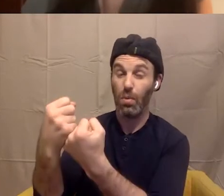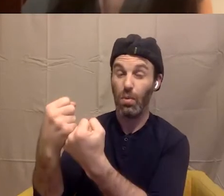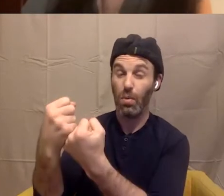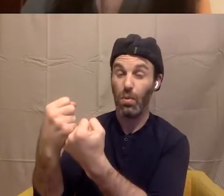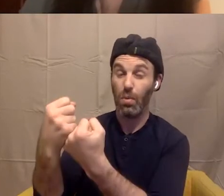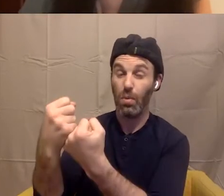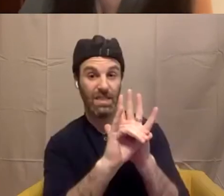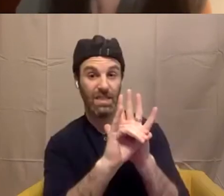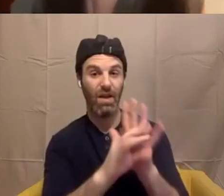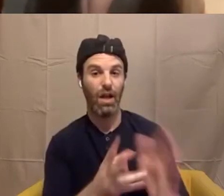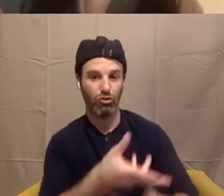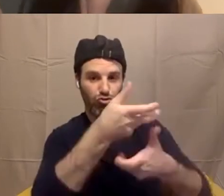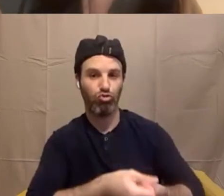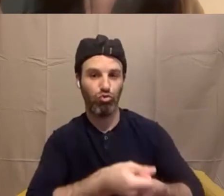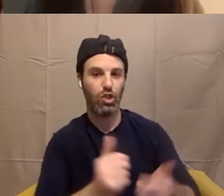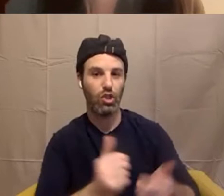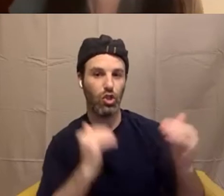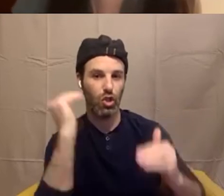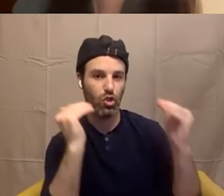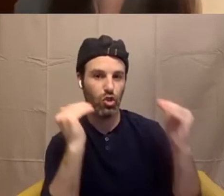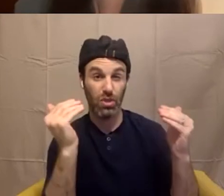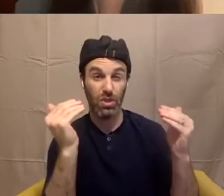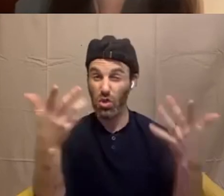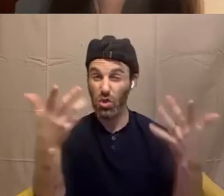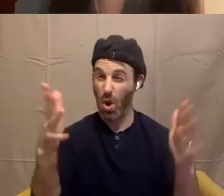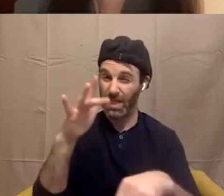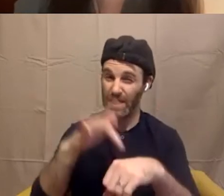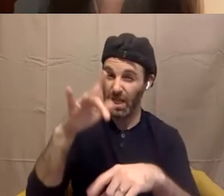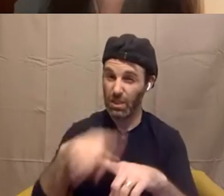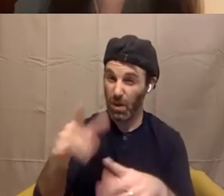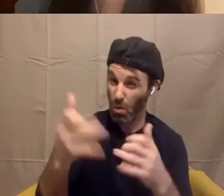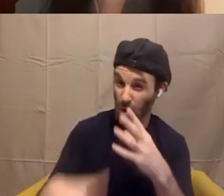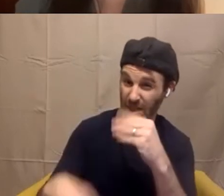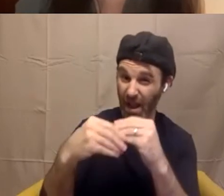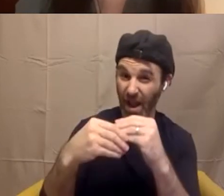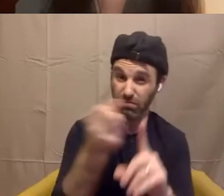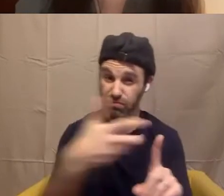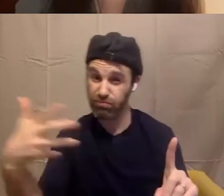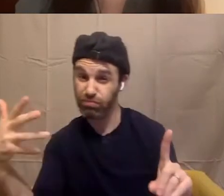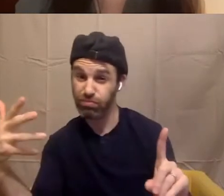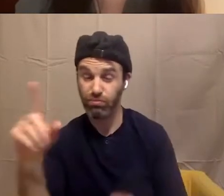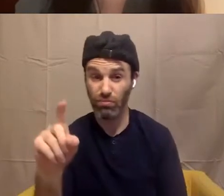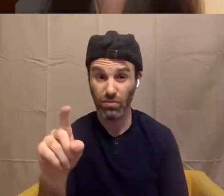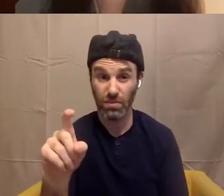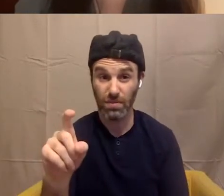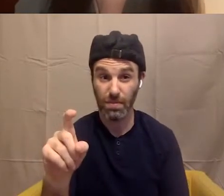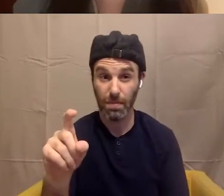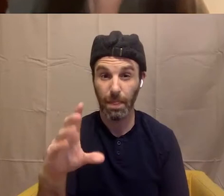that touched on that, but if there's any more you'd like to add, then let's do it. I mean,